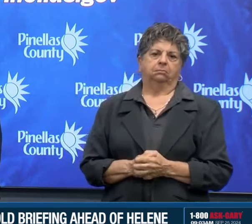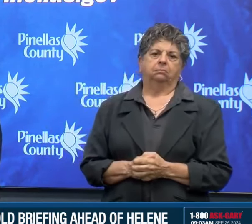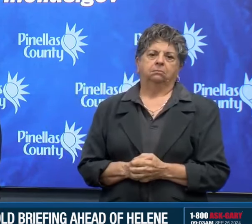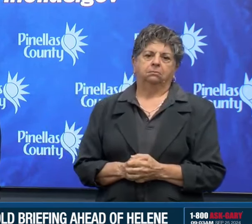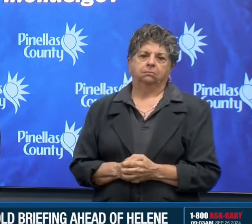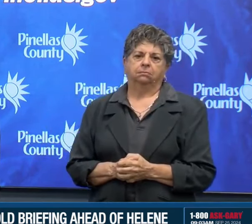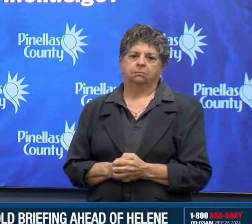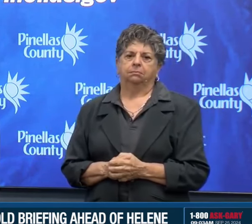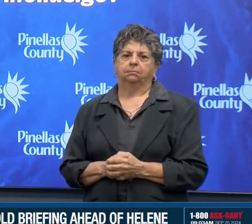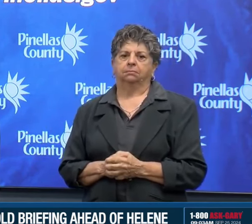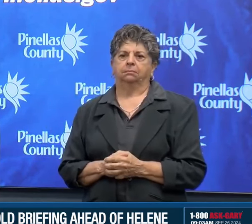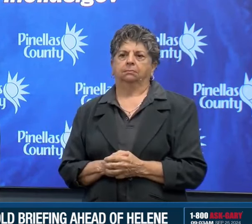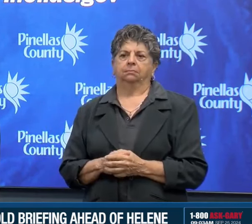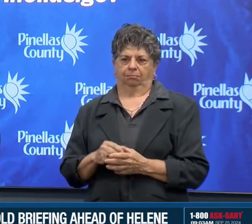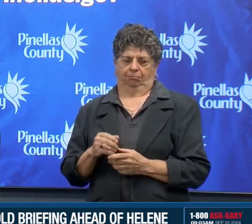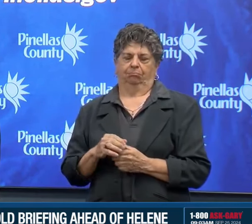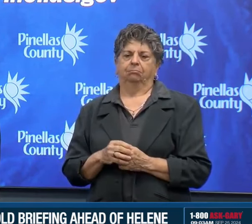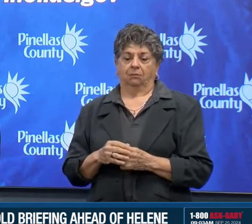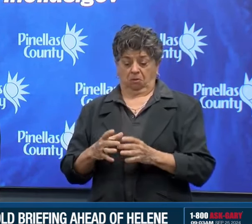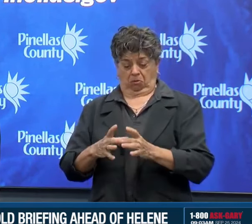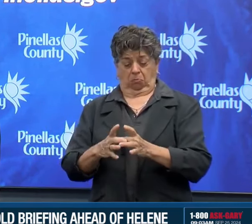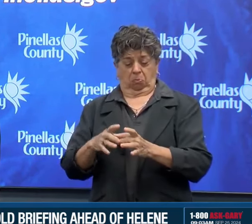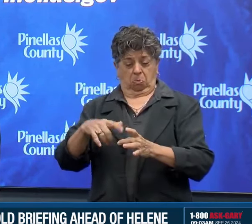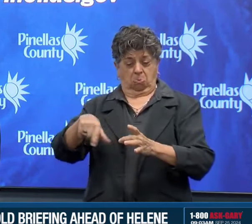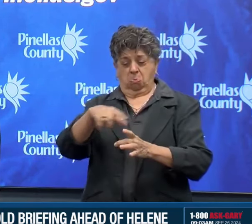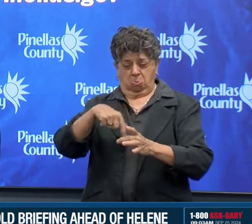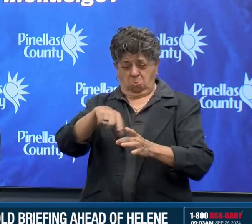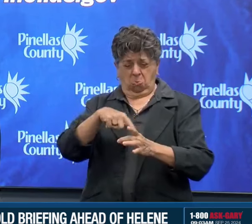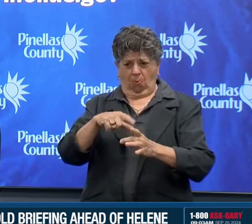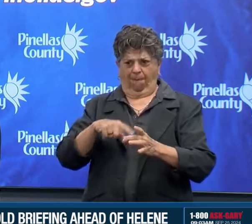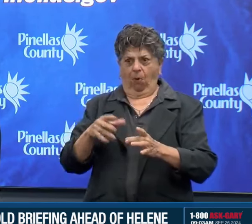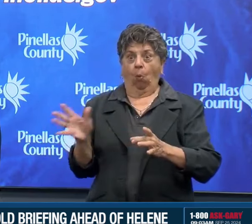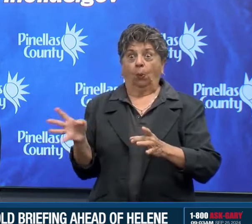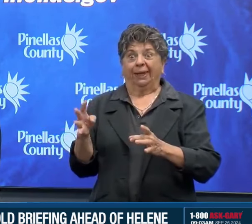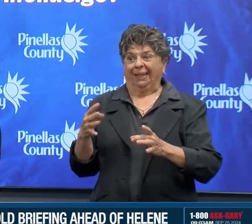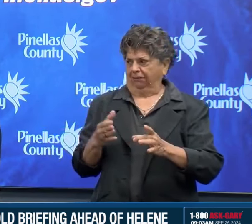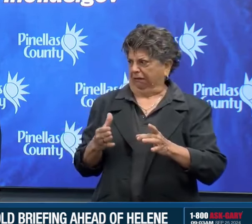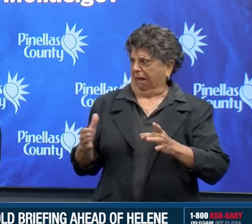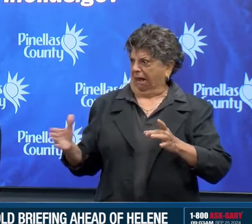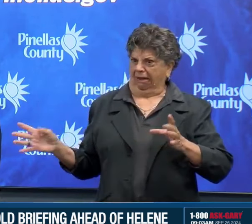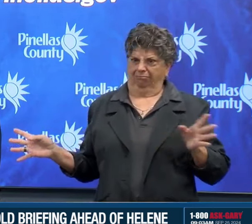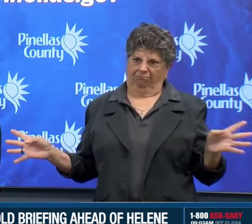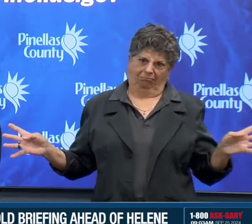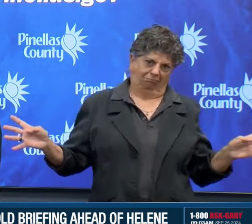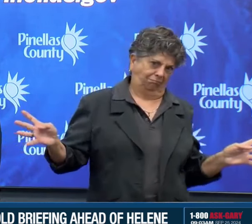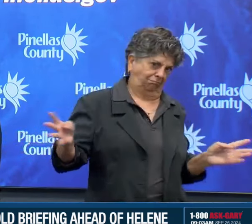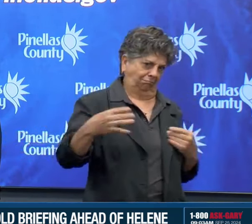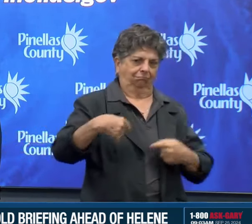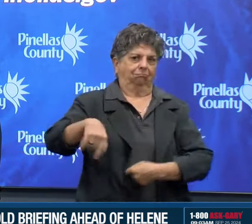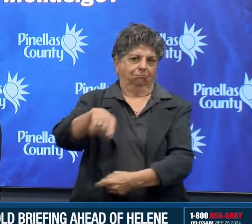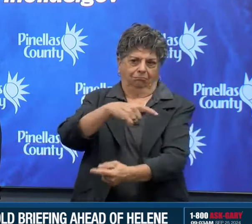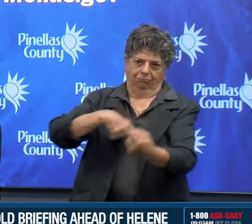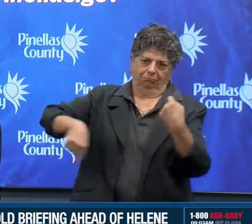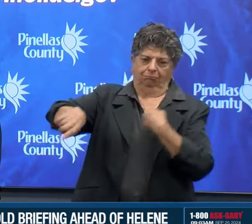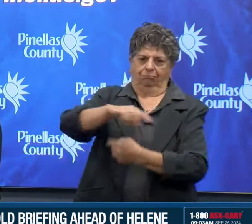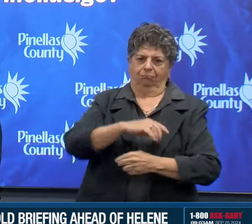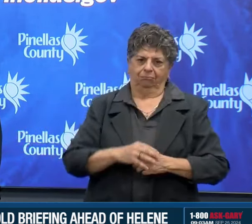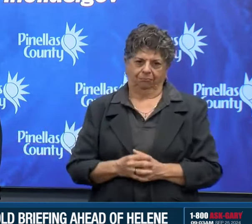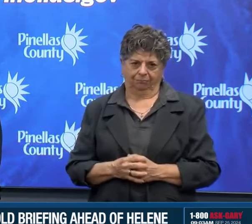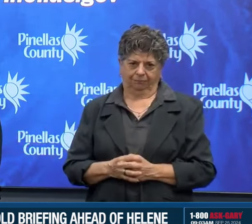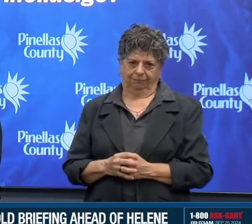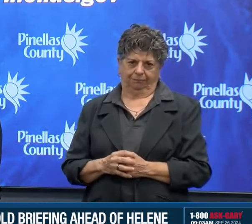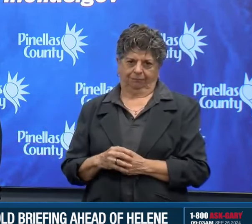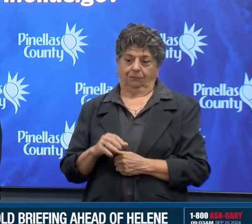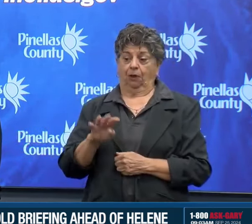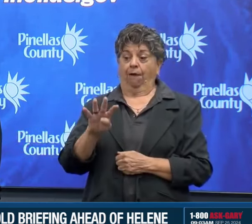percentile of storms at this latitude, extending over 415 miles across. Most of the